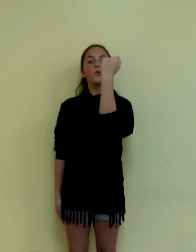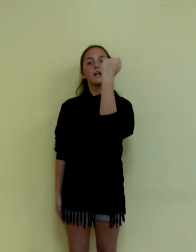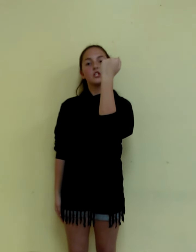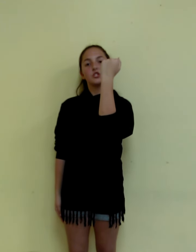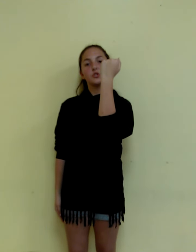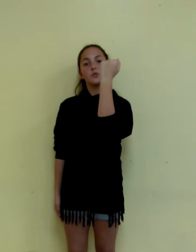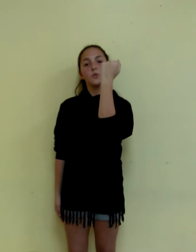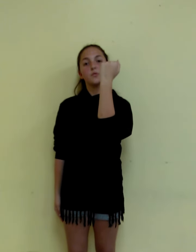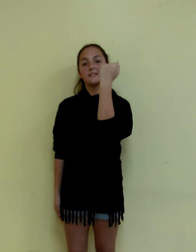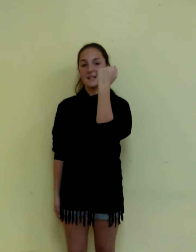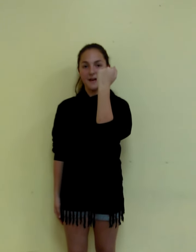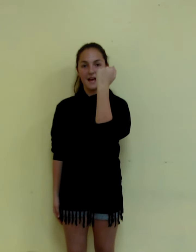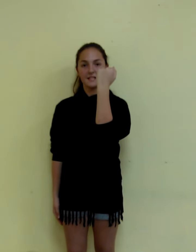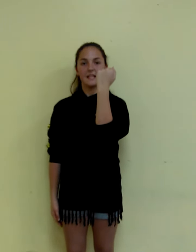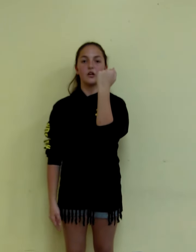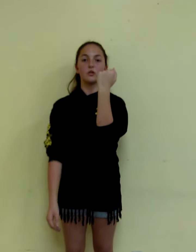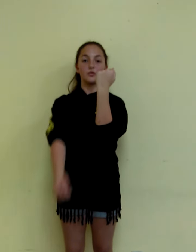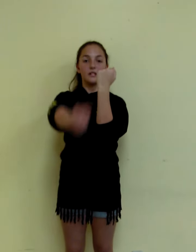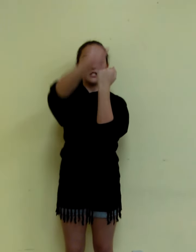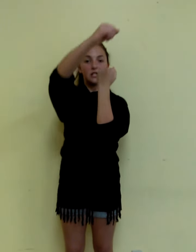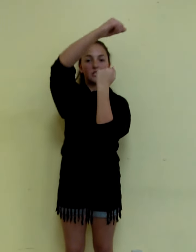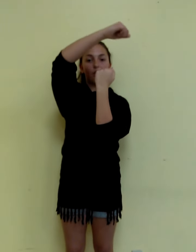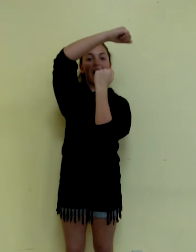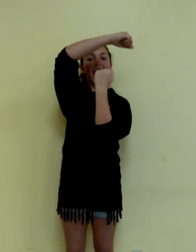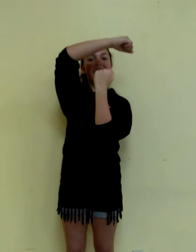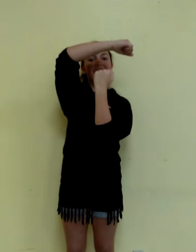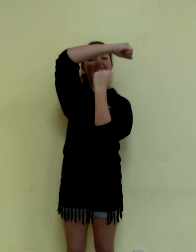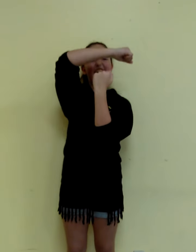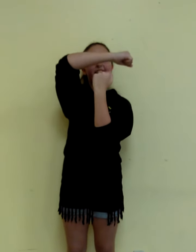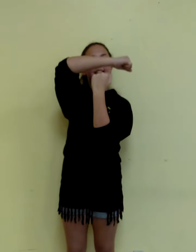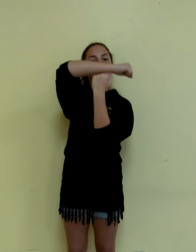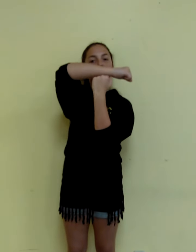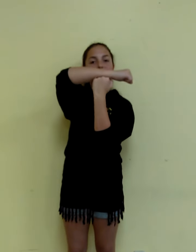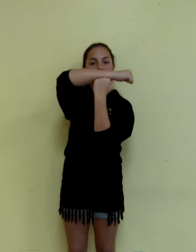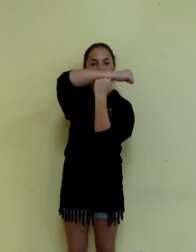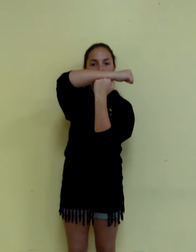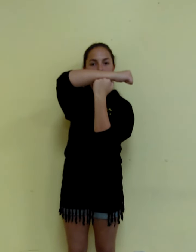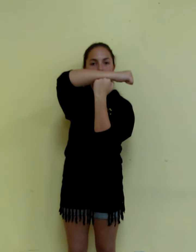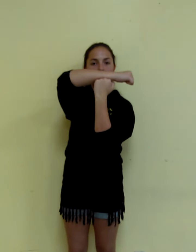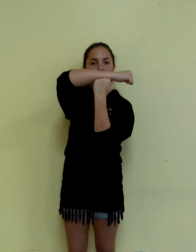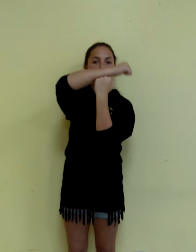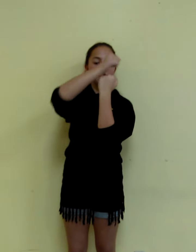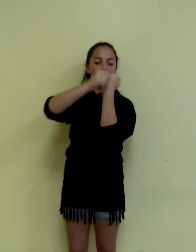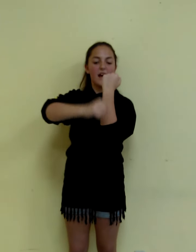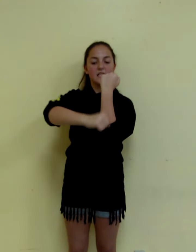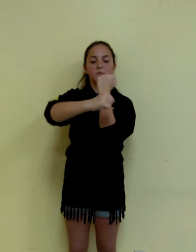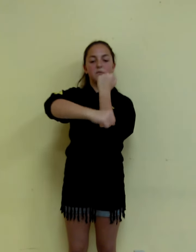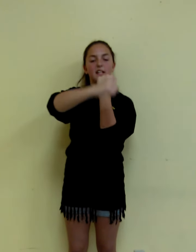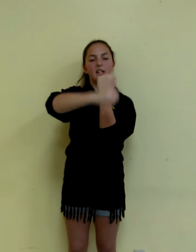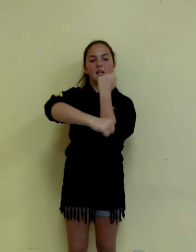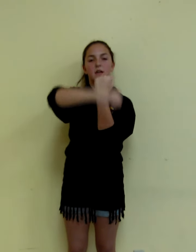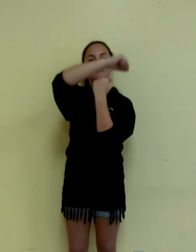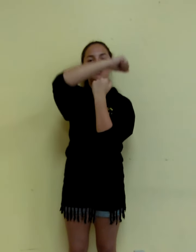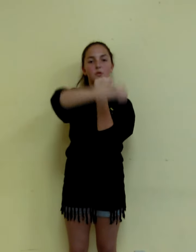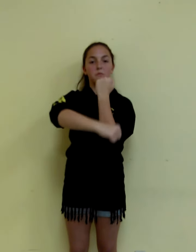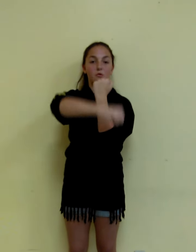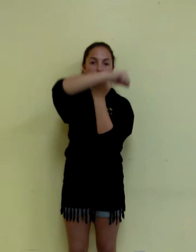going to skip S and go straight to T. So I, S, T. So S would be like in between motion.